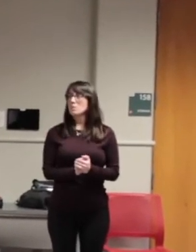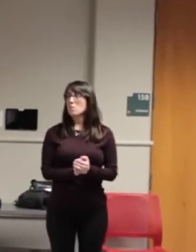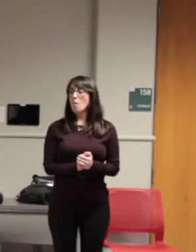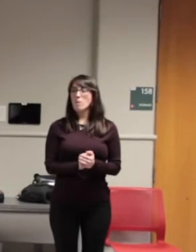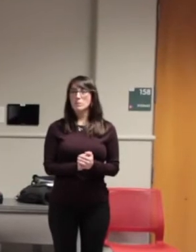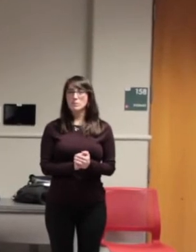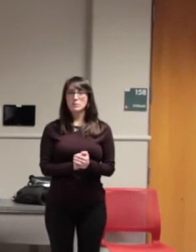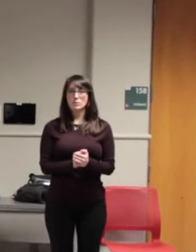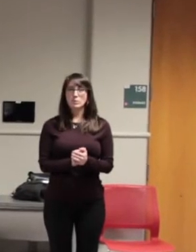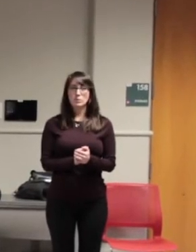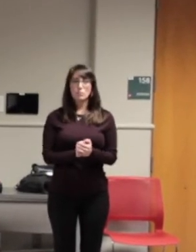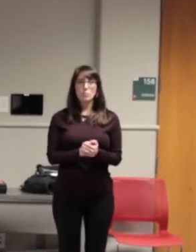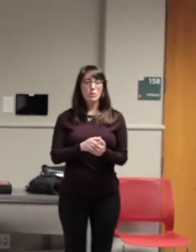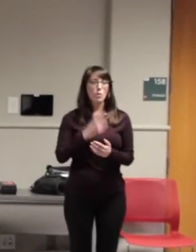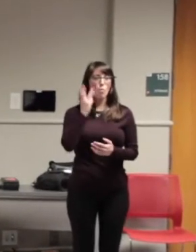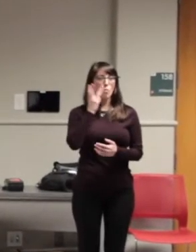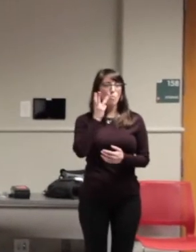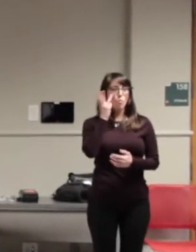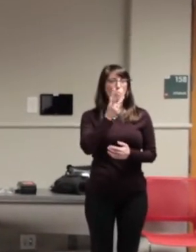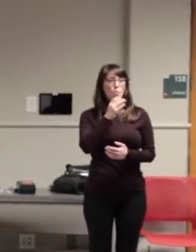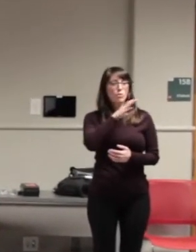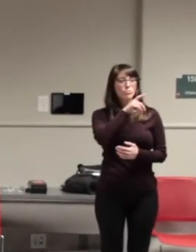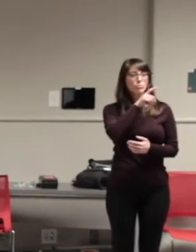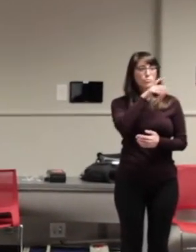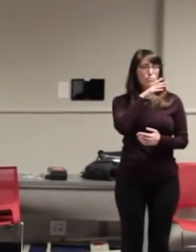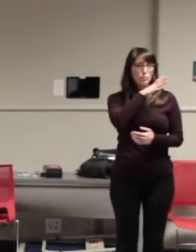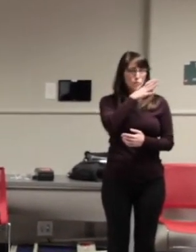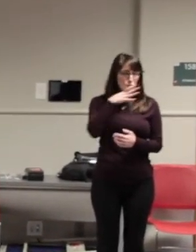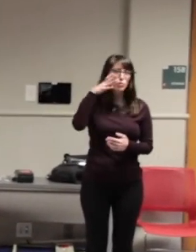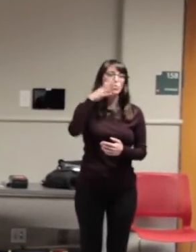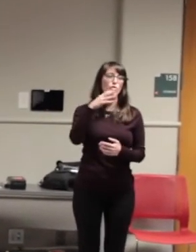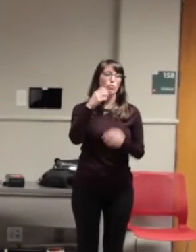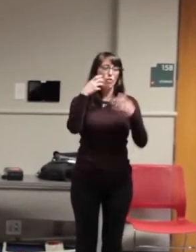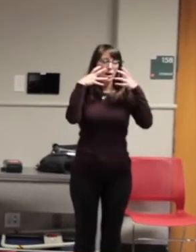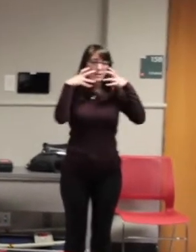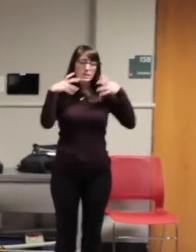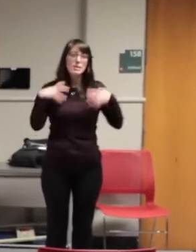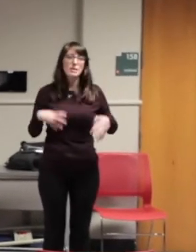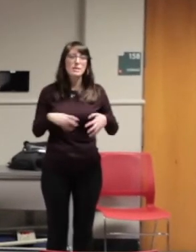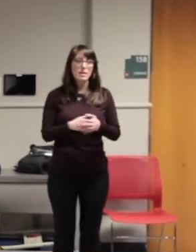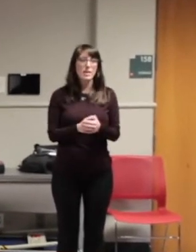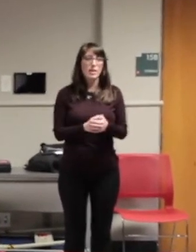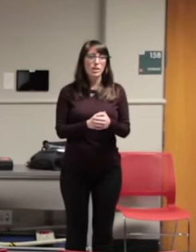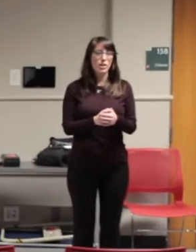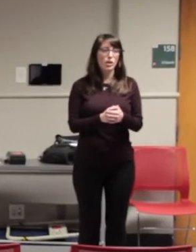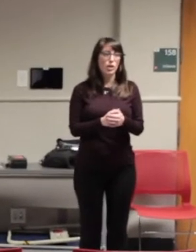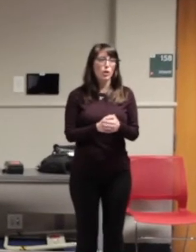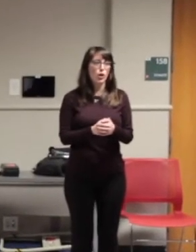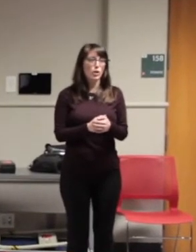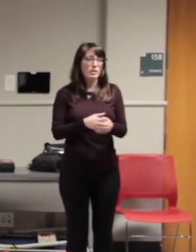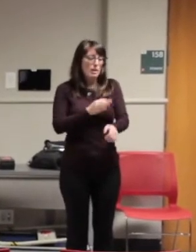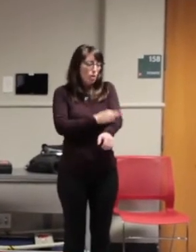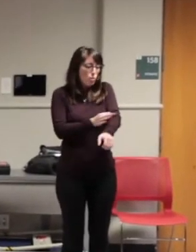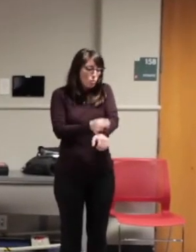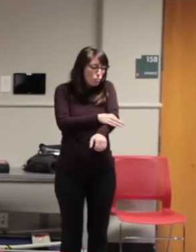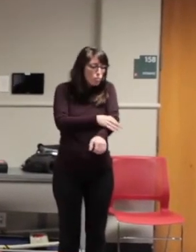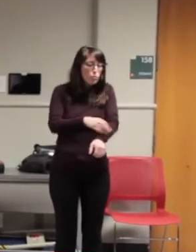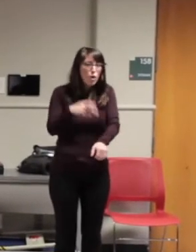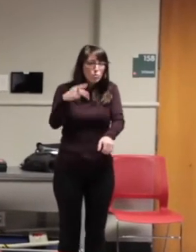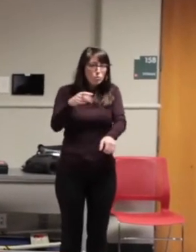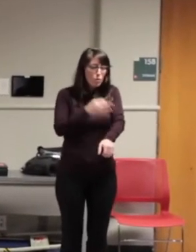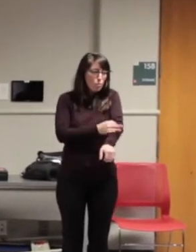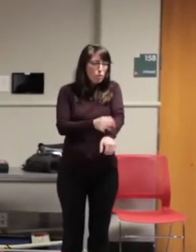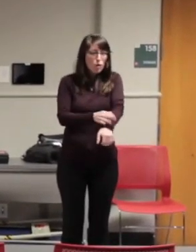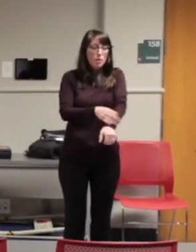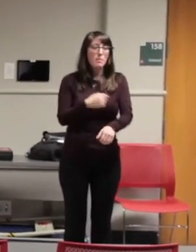Wine dries the tears that I would shed and bruises my fears far from my head. I think about how you reply